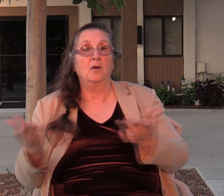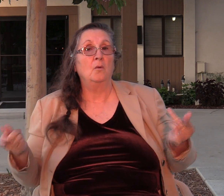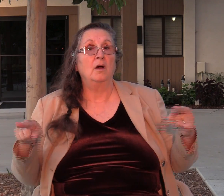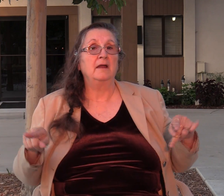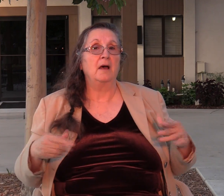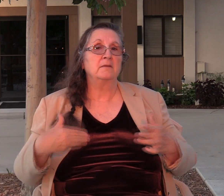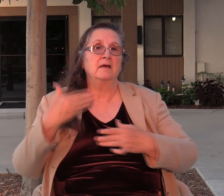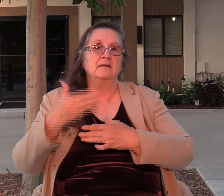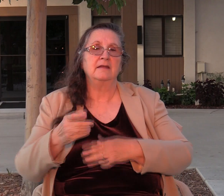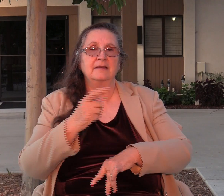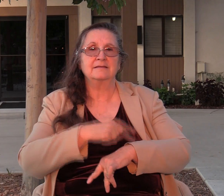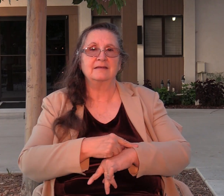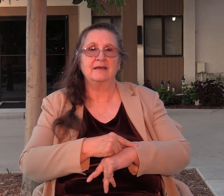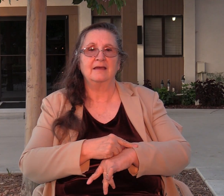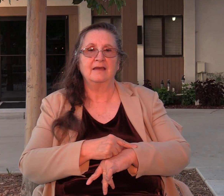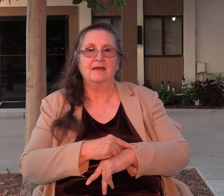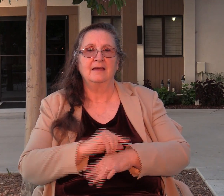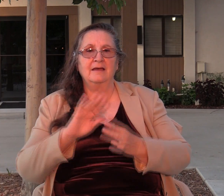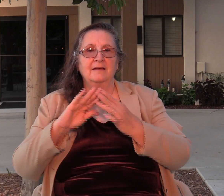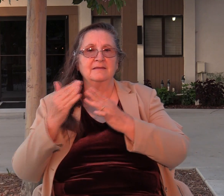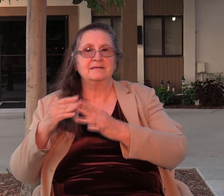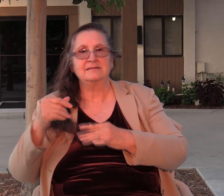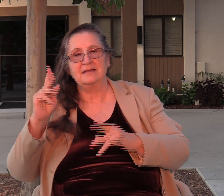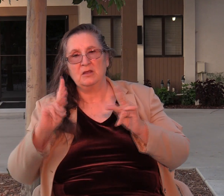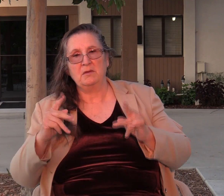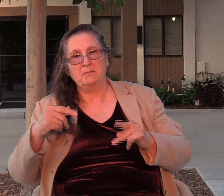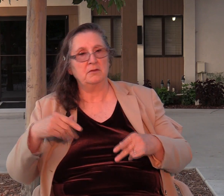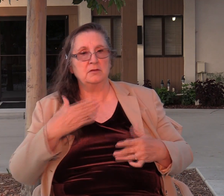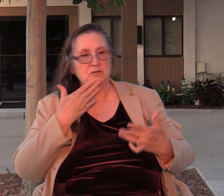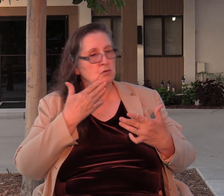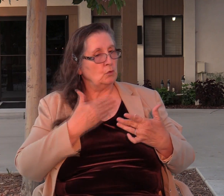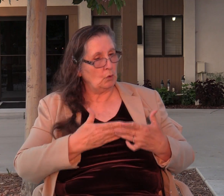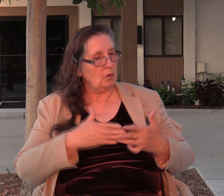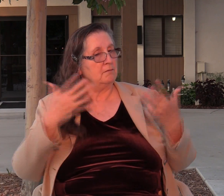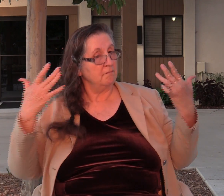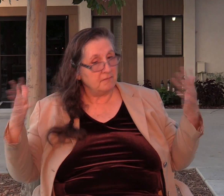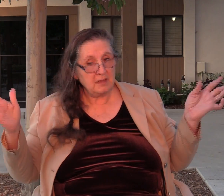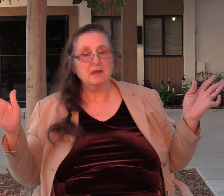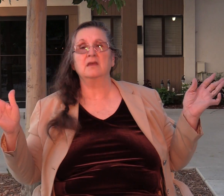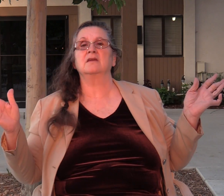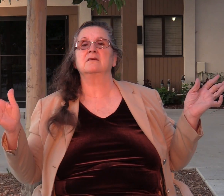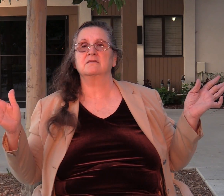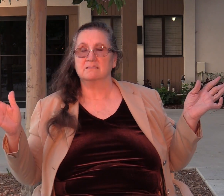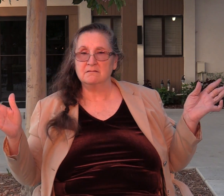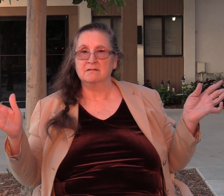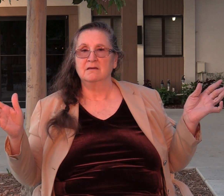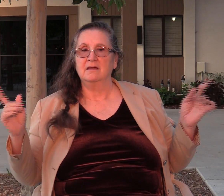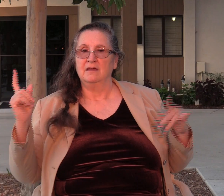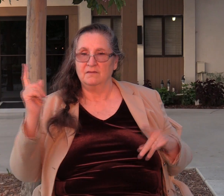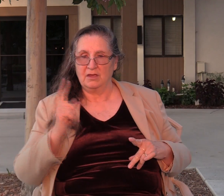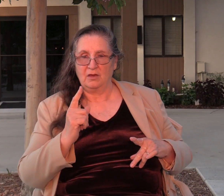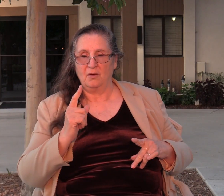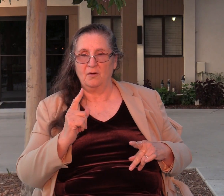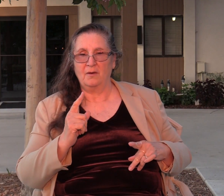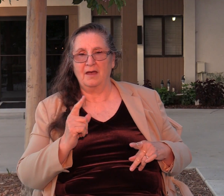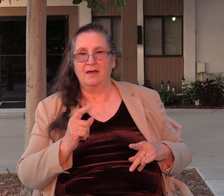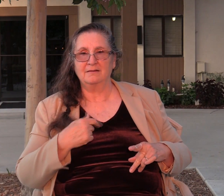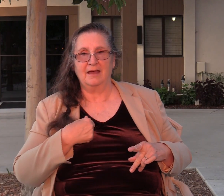next day the Shechemites, you know, they're thinking it's all good, it's all said and done. You know, they go out into the field like nothing's happening, right?